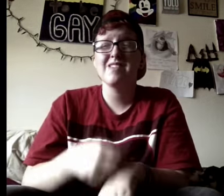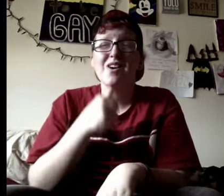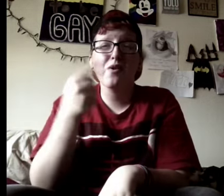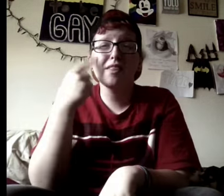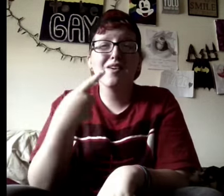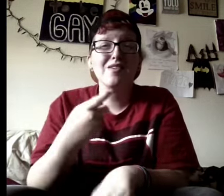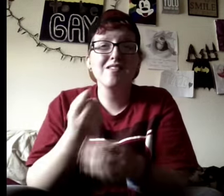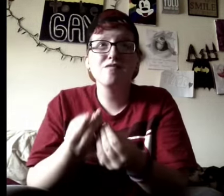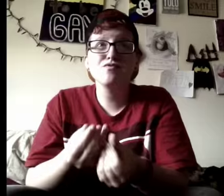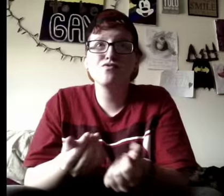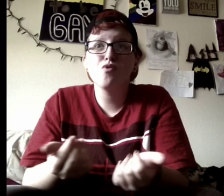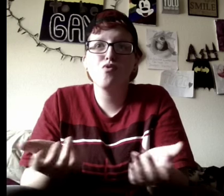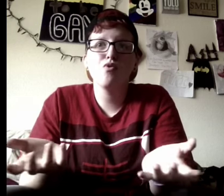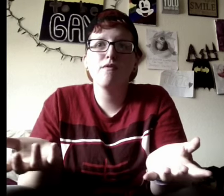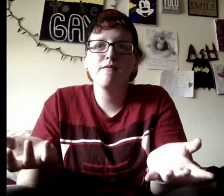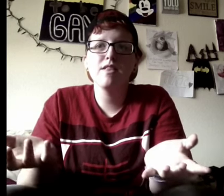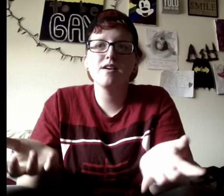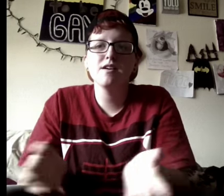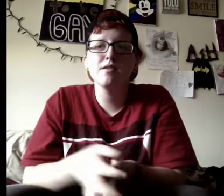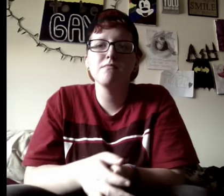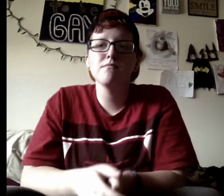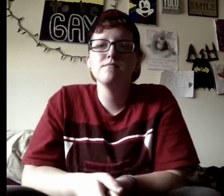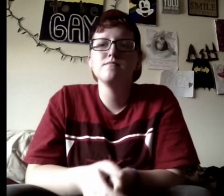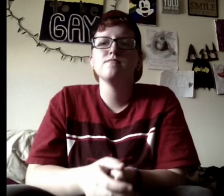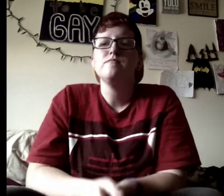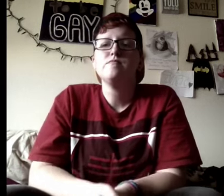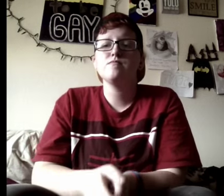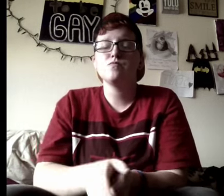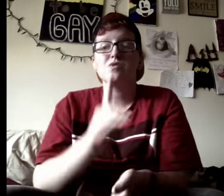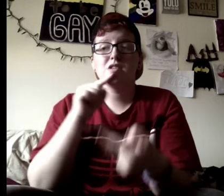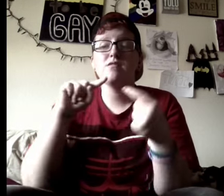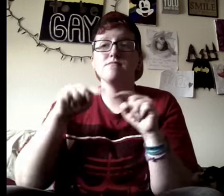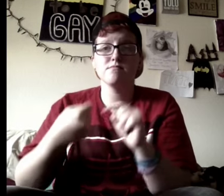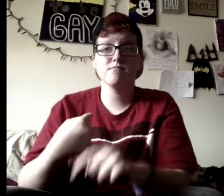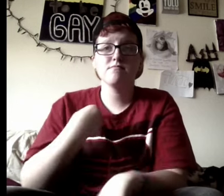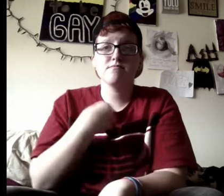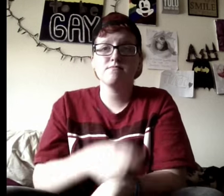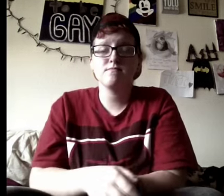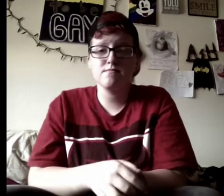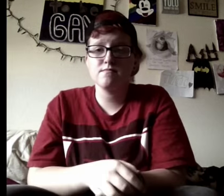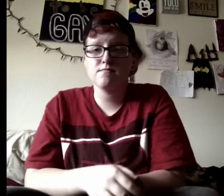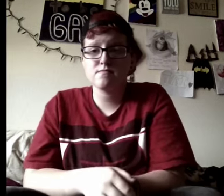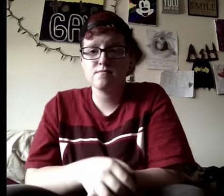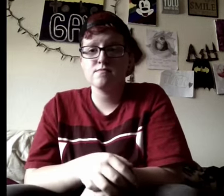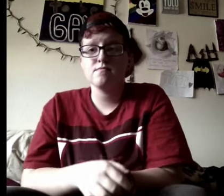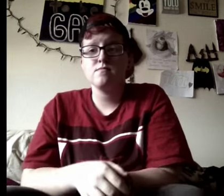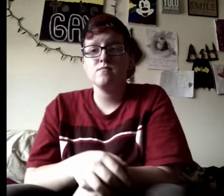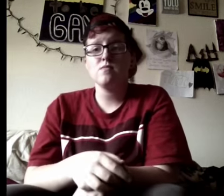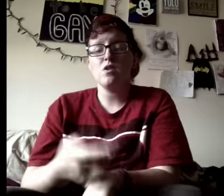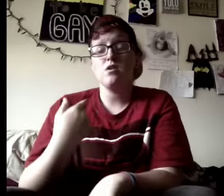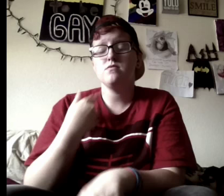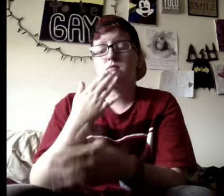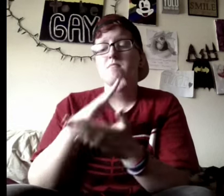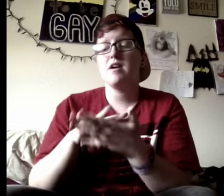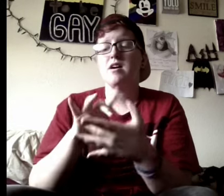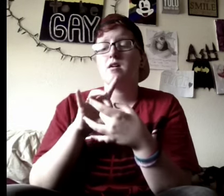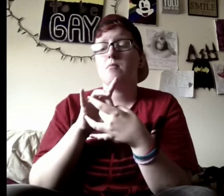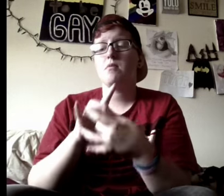and I don't think we can solve them, you made a really deep cut, and baby, now we got bad